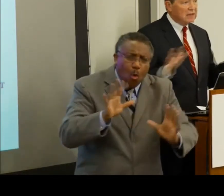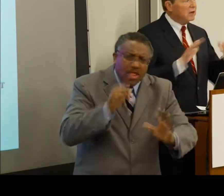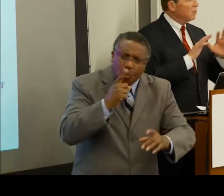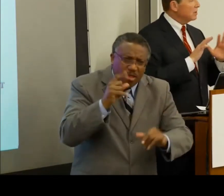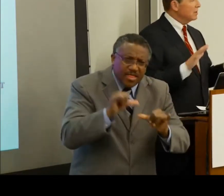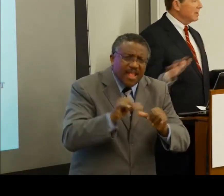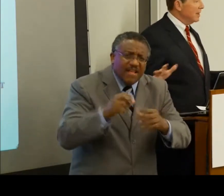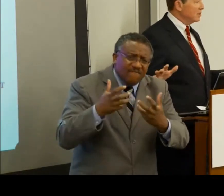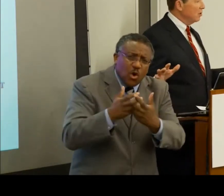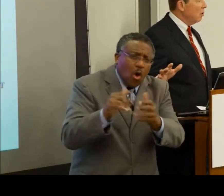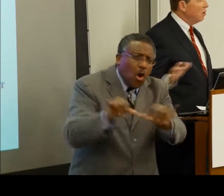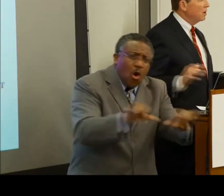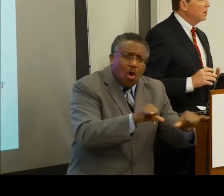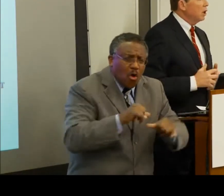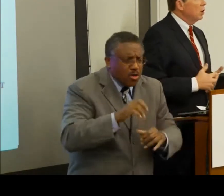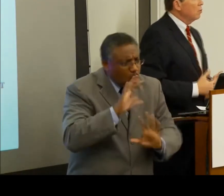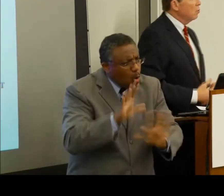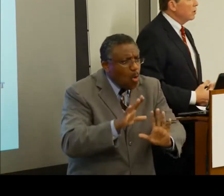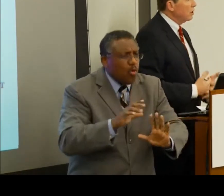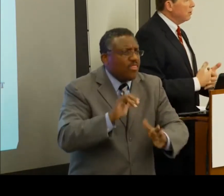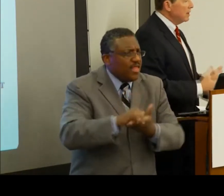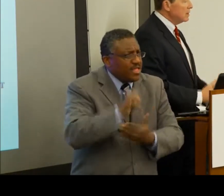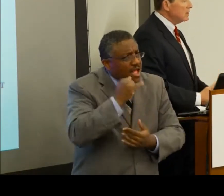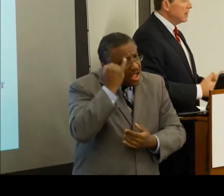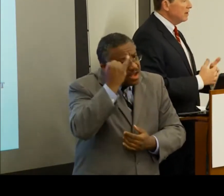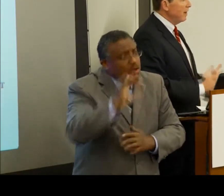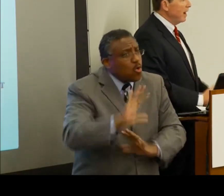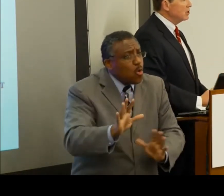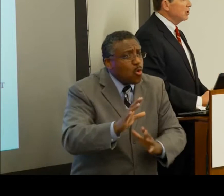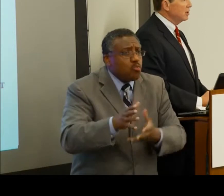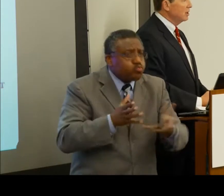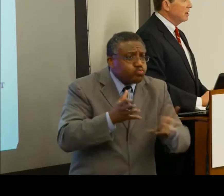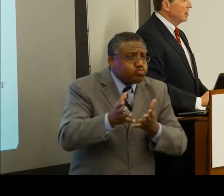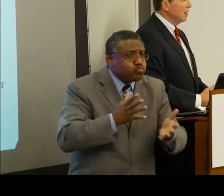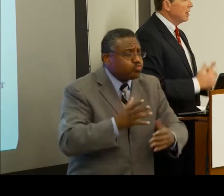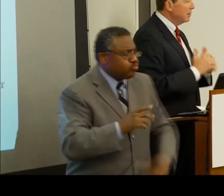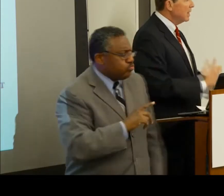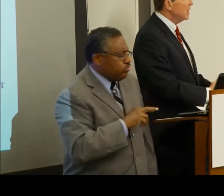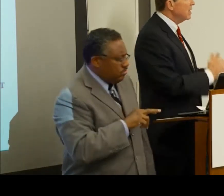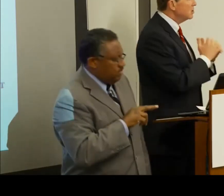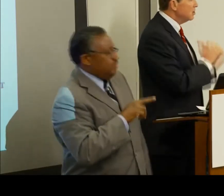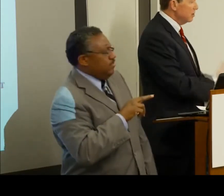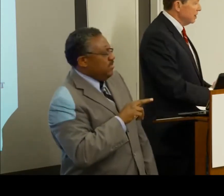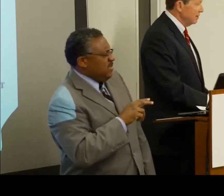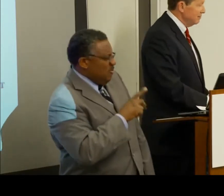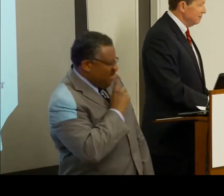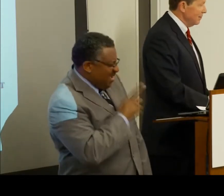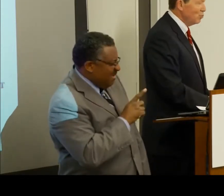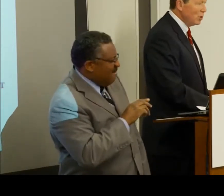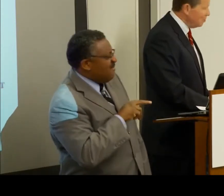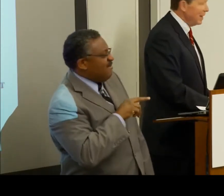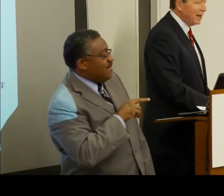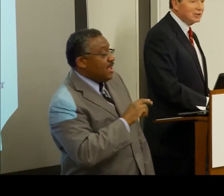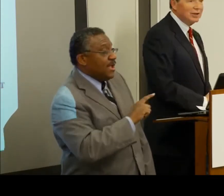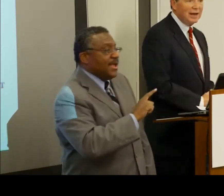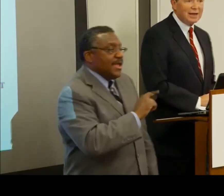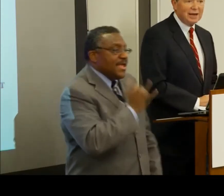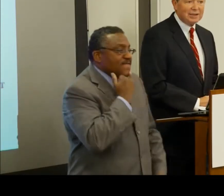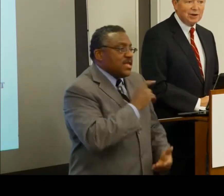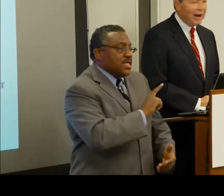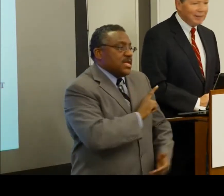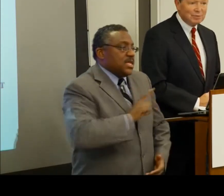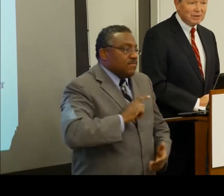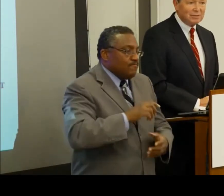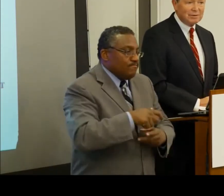wasn't the case and it wasn't the case at all, that with legislative action imminent and certain, there will be action